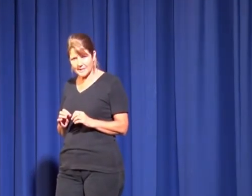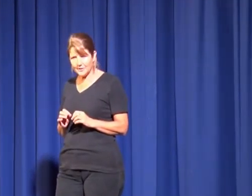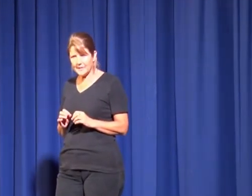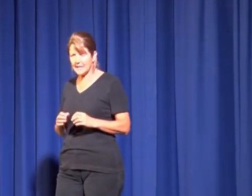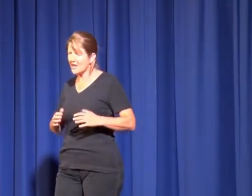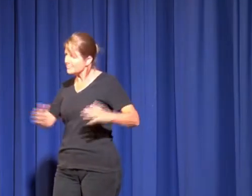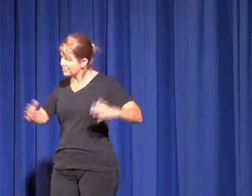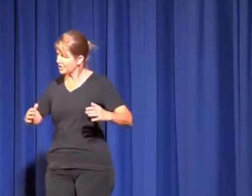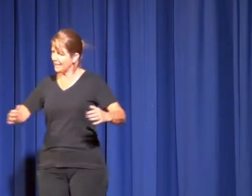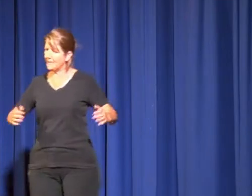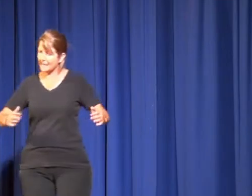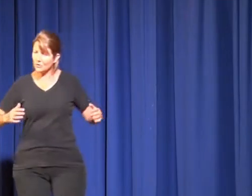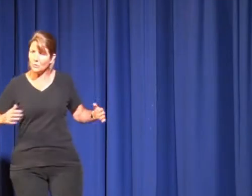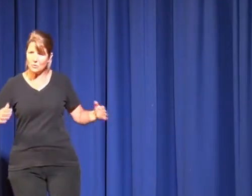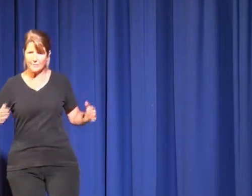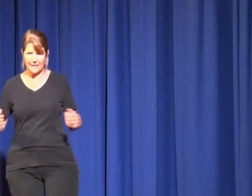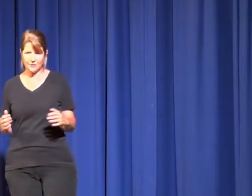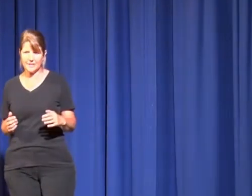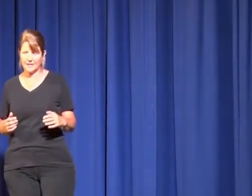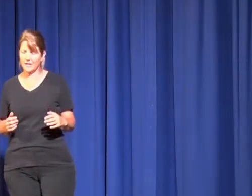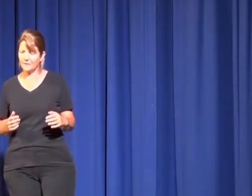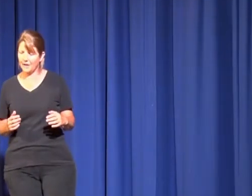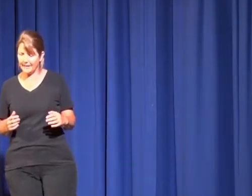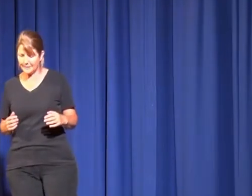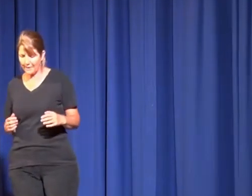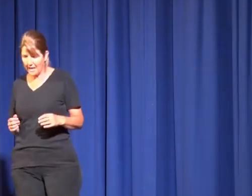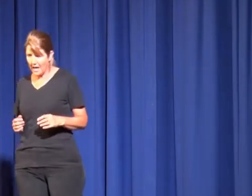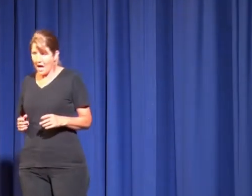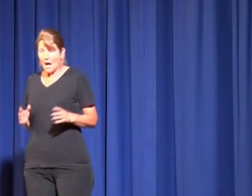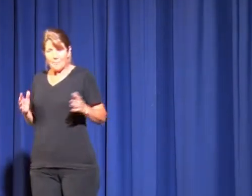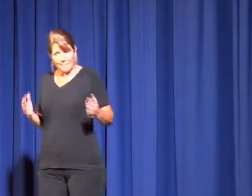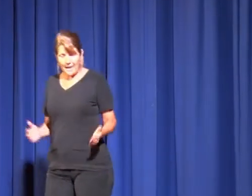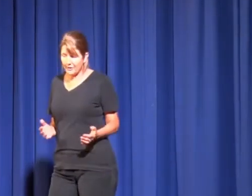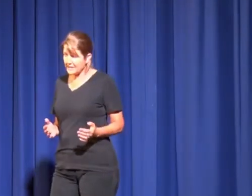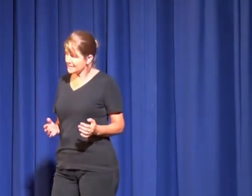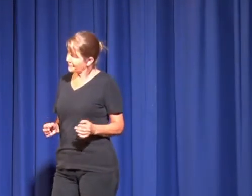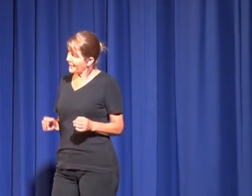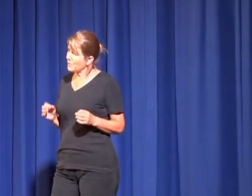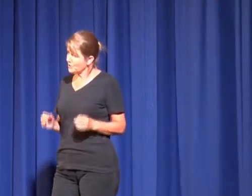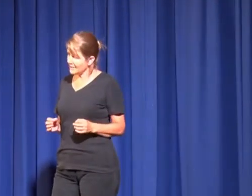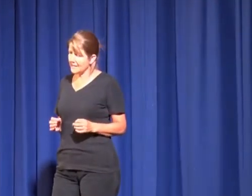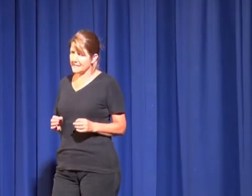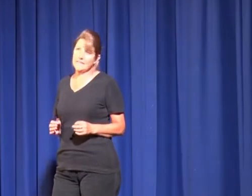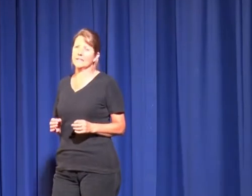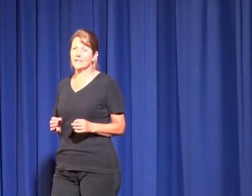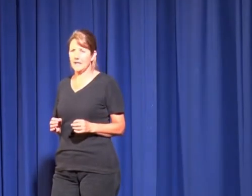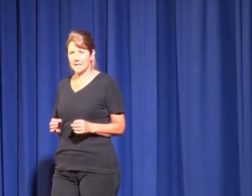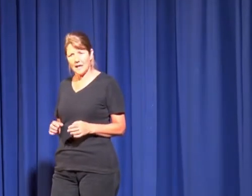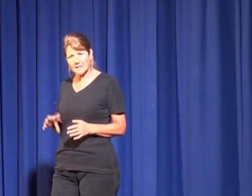seriously and I was pushing up against all the boundaries that I could find. My parents, they were not unseasoned to their task.